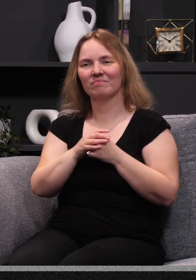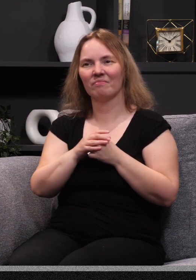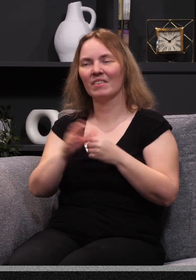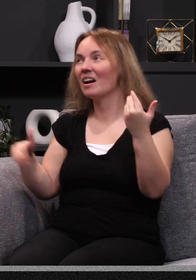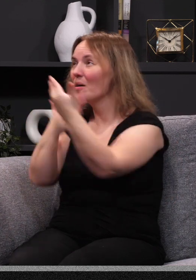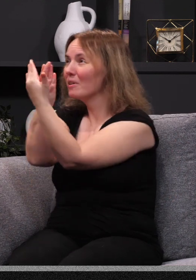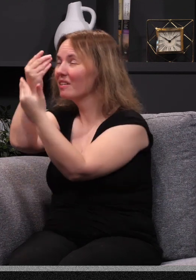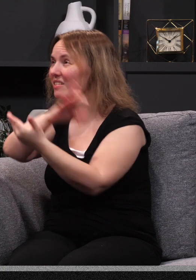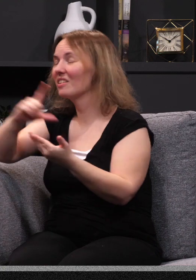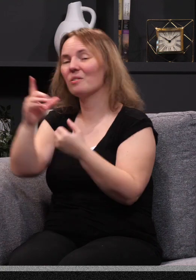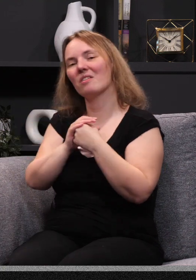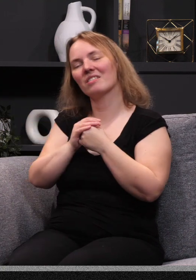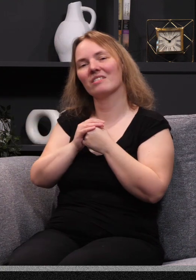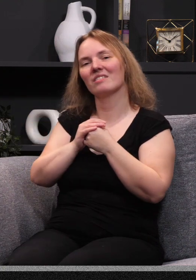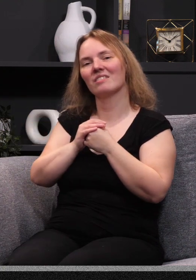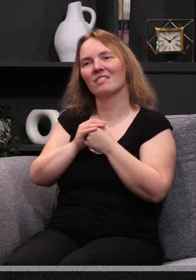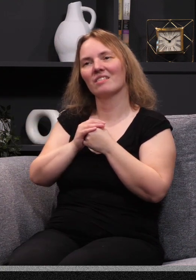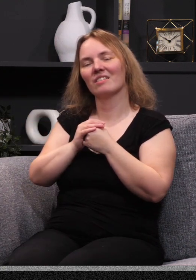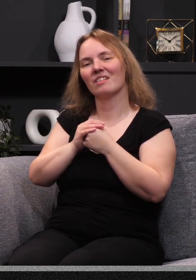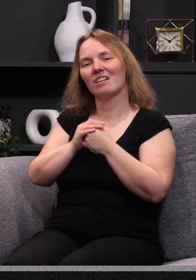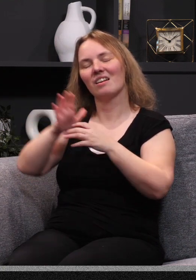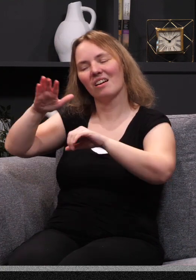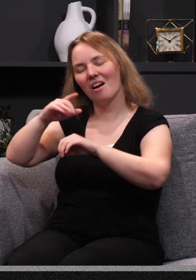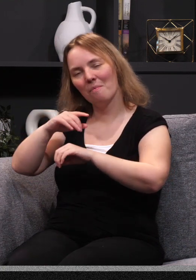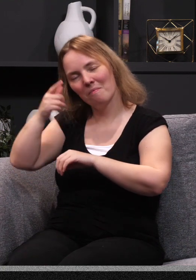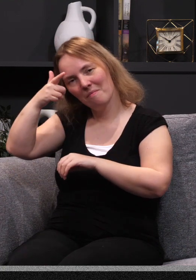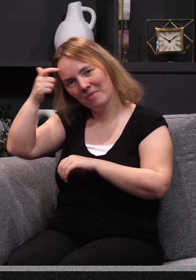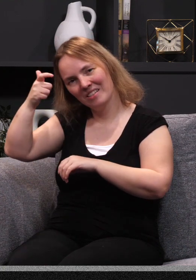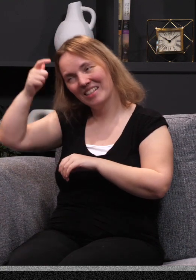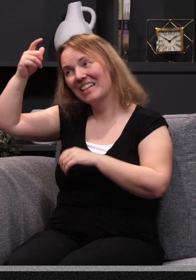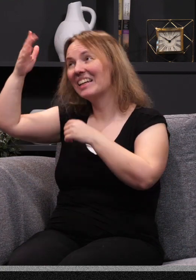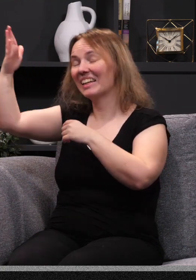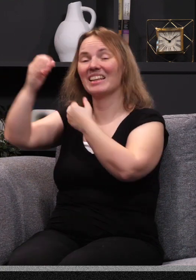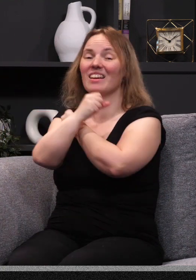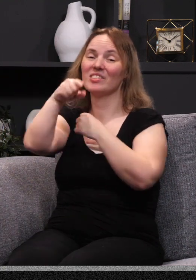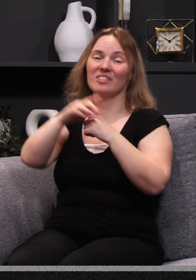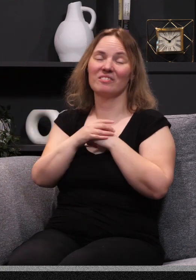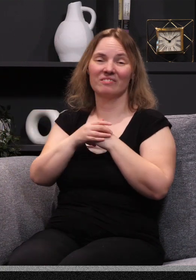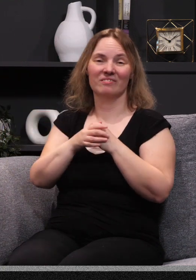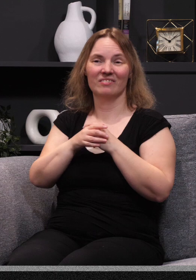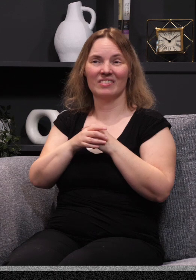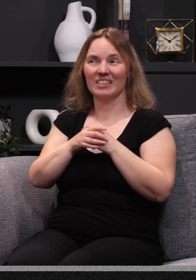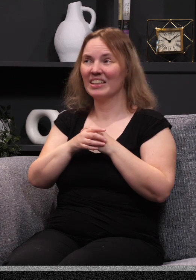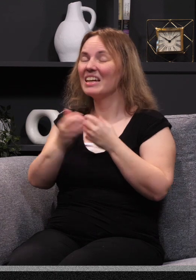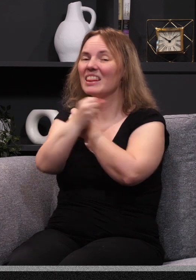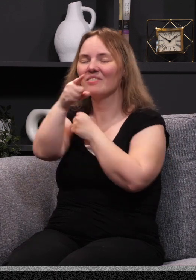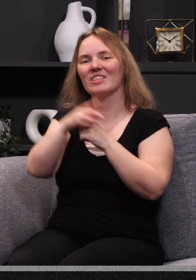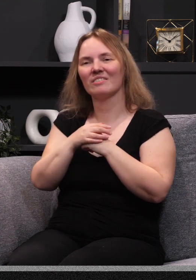Neither one. Appeal to the Lord, the psalmist says, on this basis alone, that he loves you. In fact,